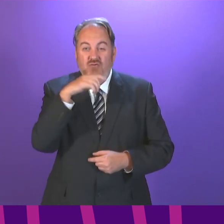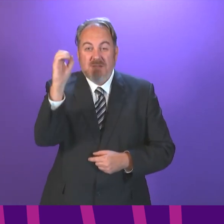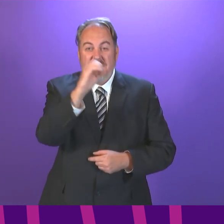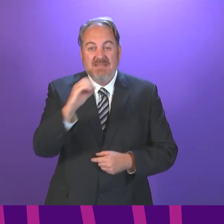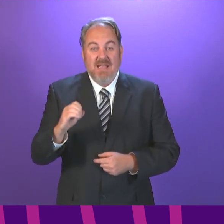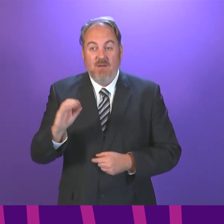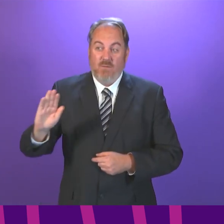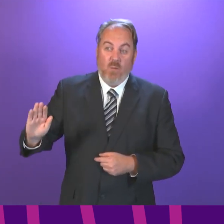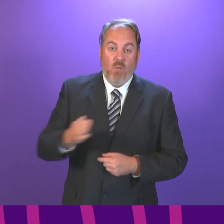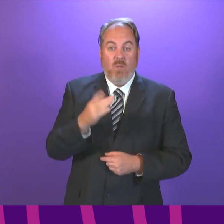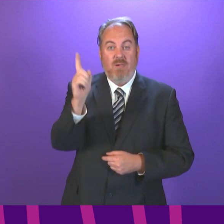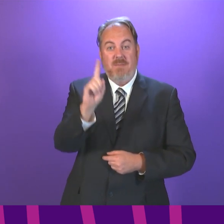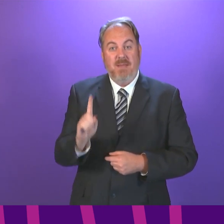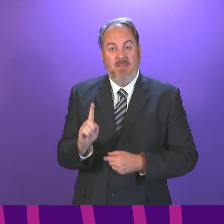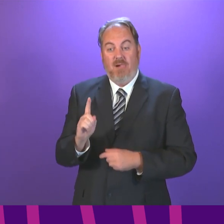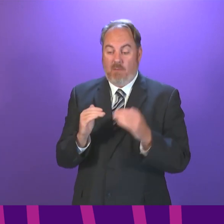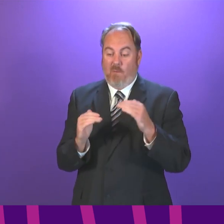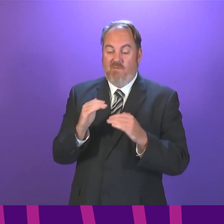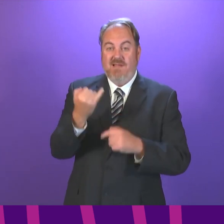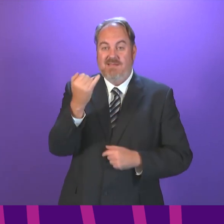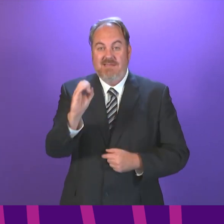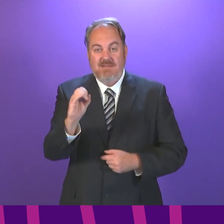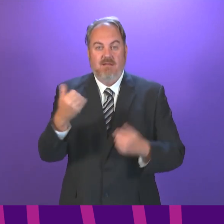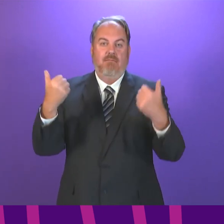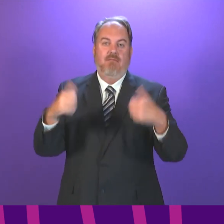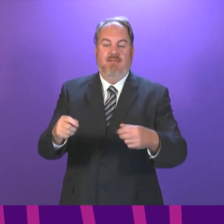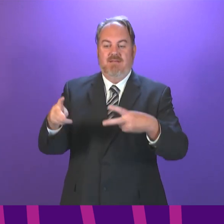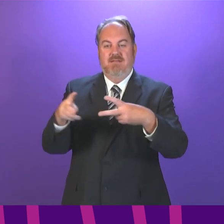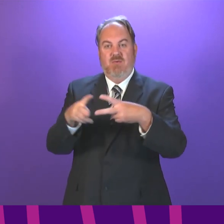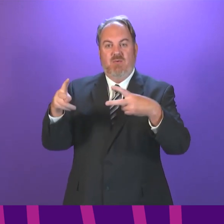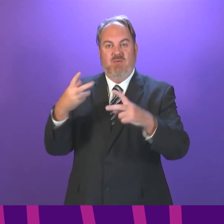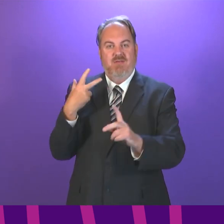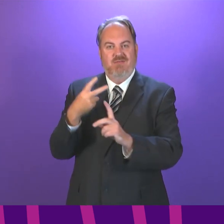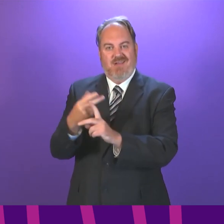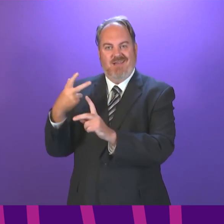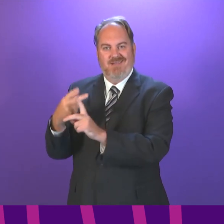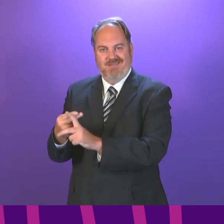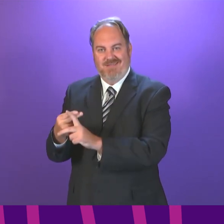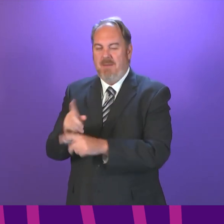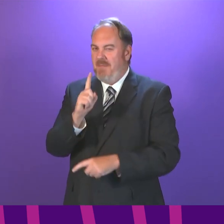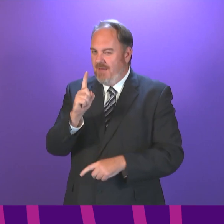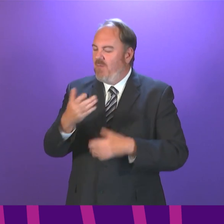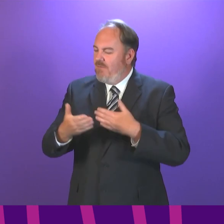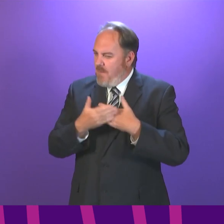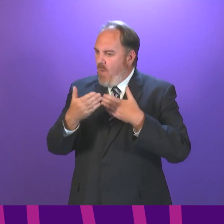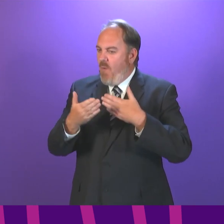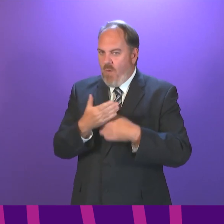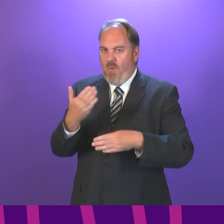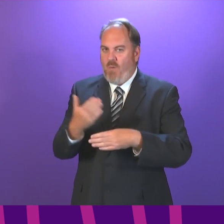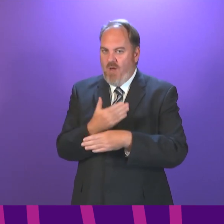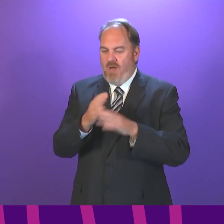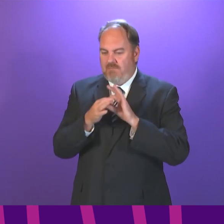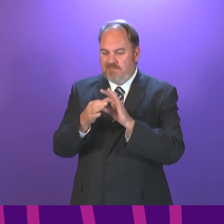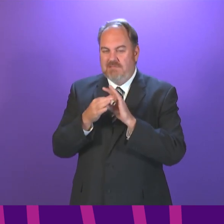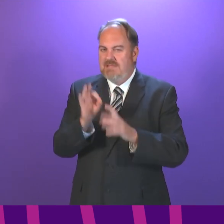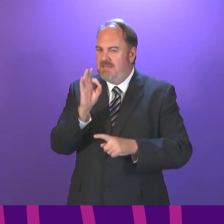as could reasonably be hoped for. There is, of course, still more to do, I want to stress this point, especially amongst 18- to